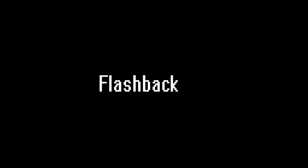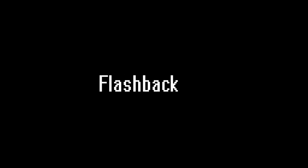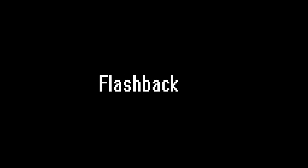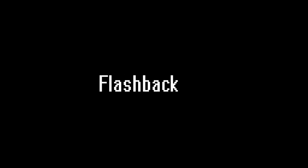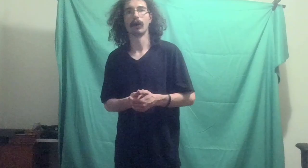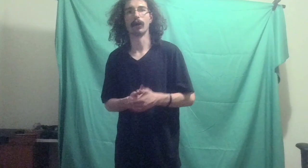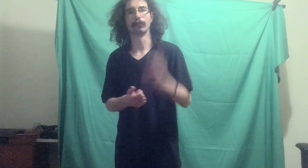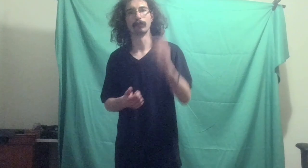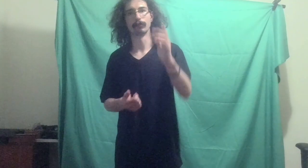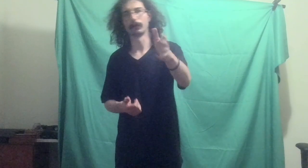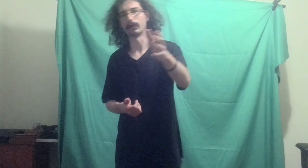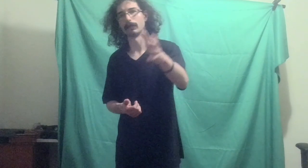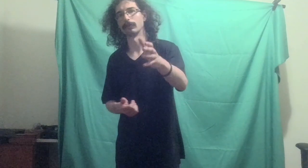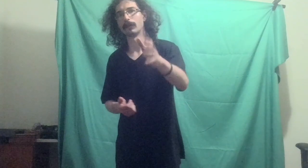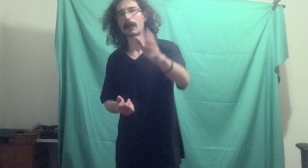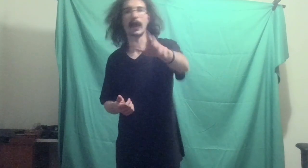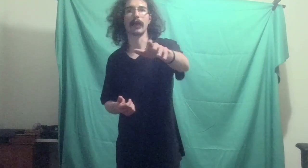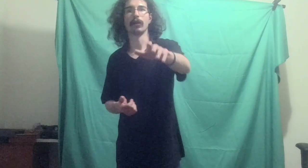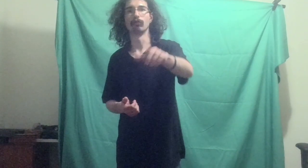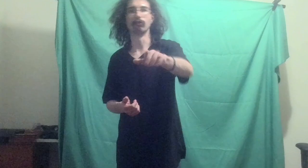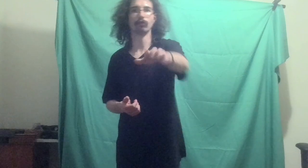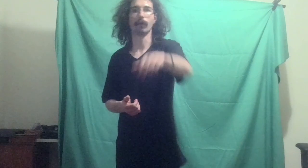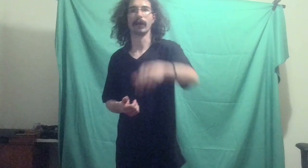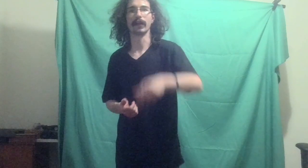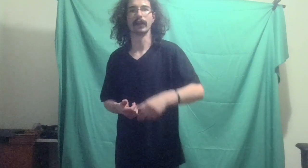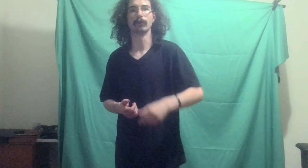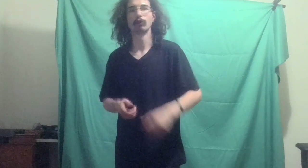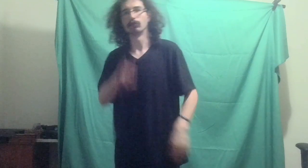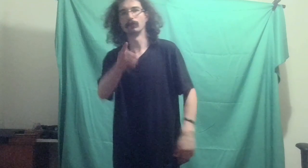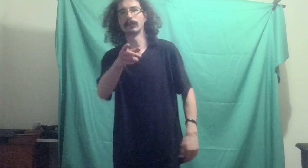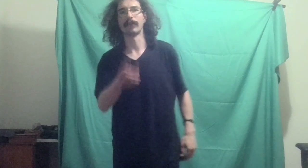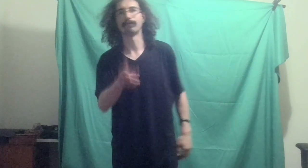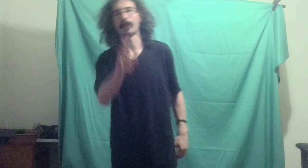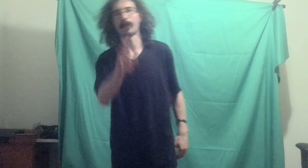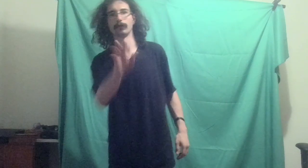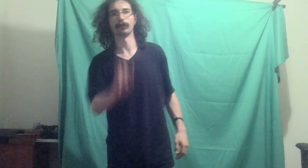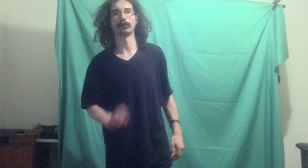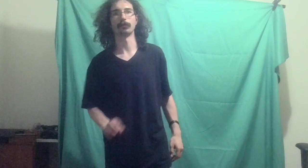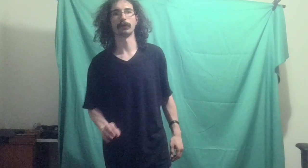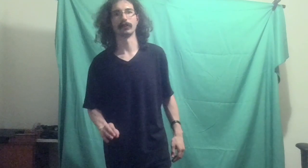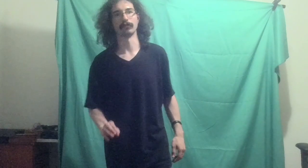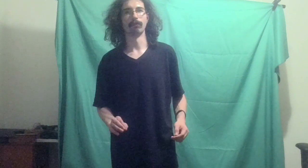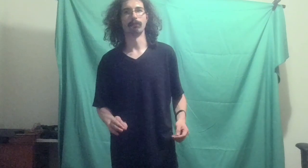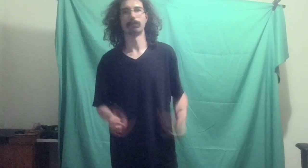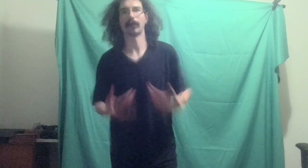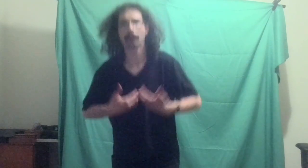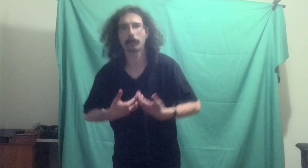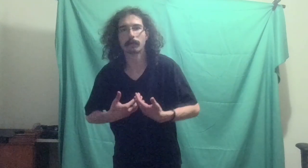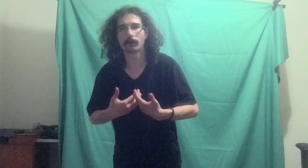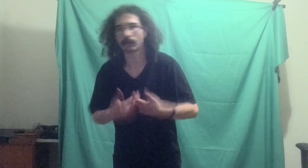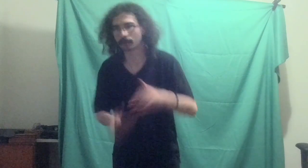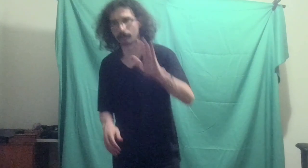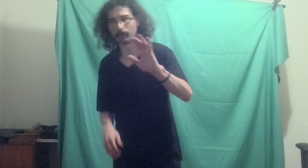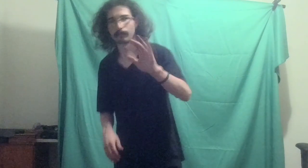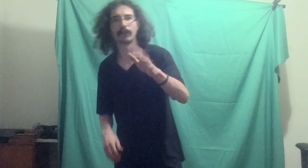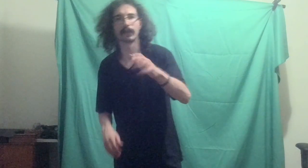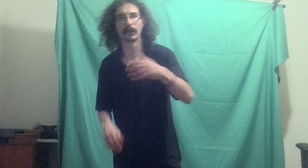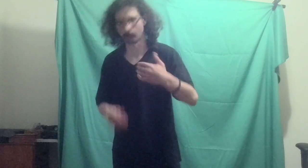Basically, accused me of, Hey, you don't know how to edit. You need to have five years of experience. But I've only been doing this for five days, or